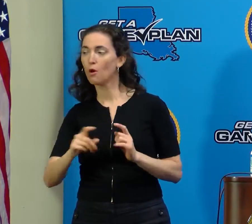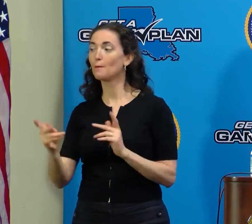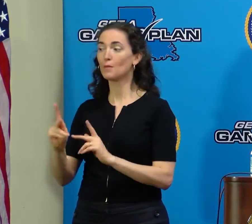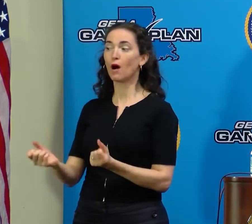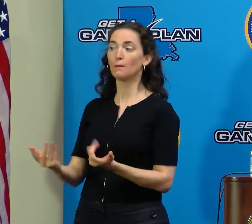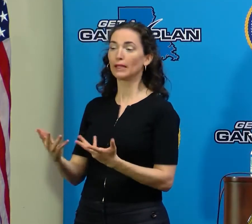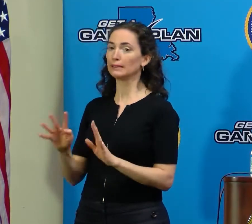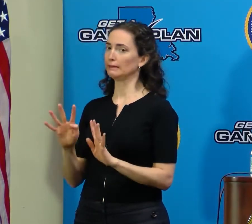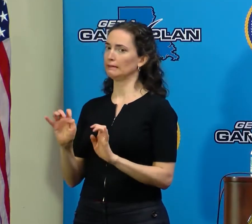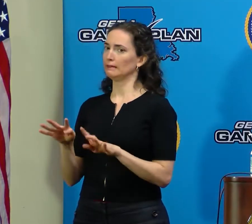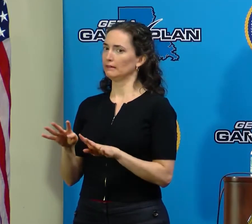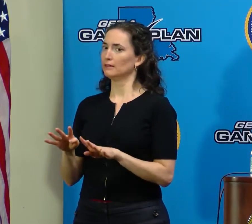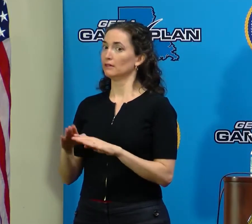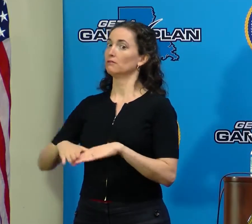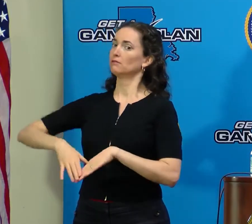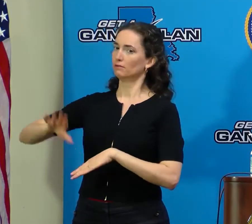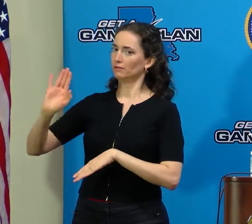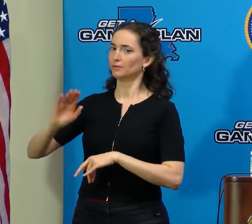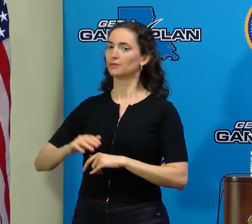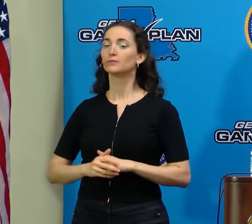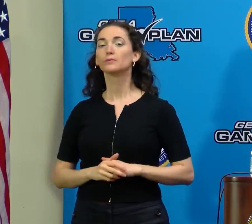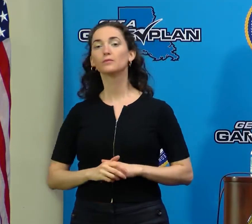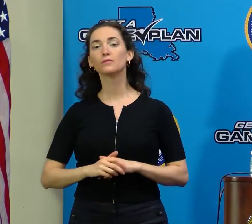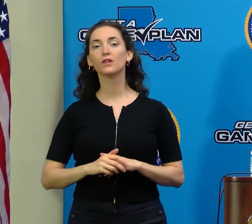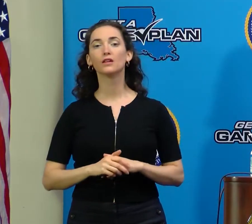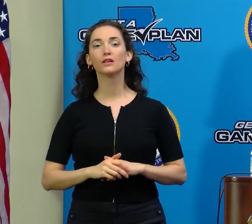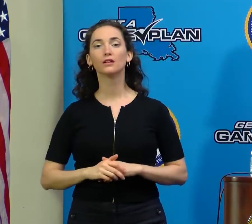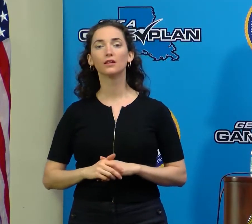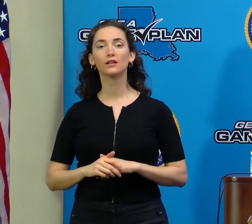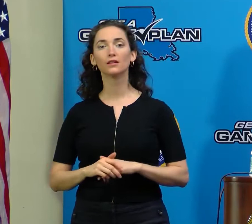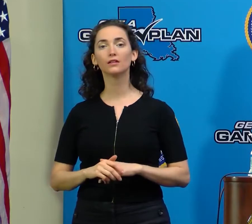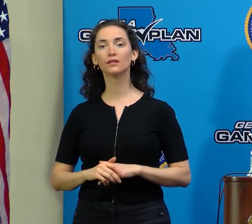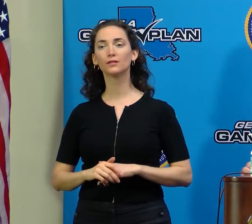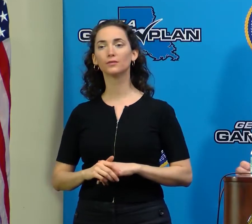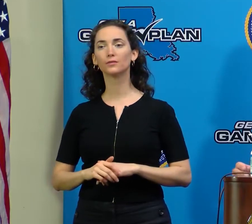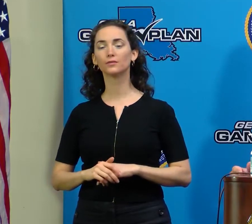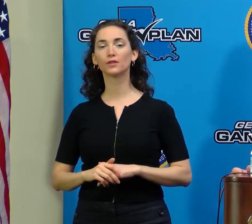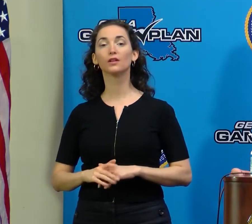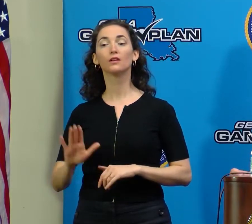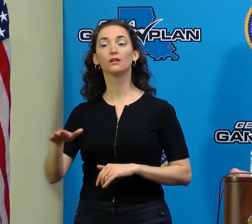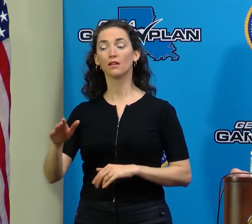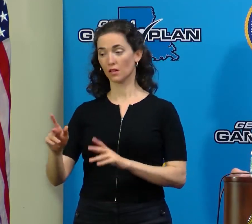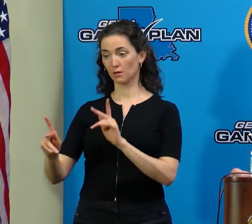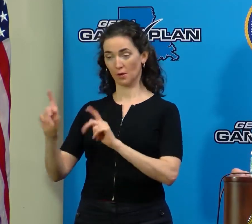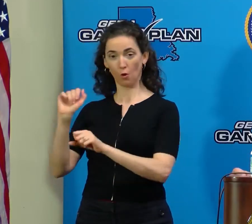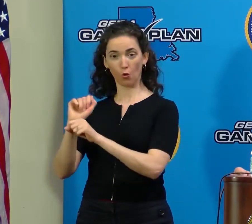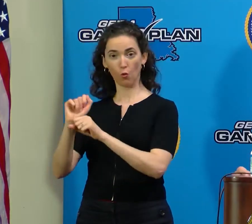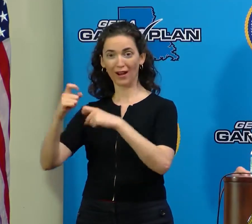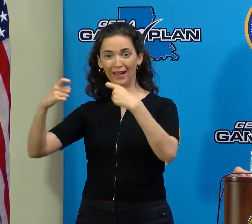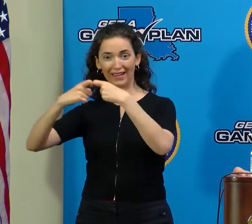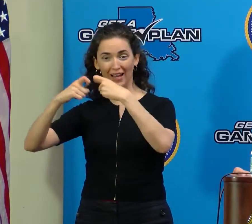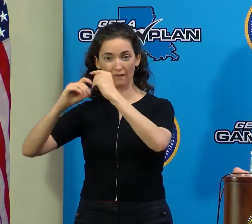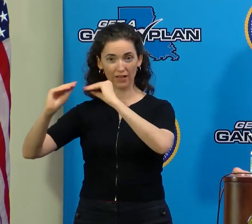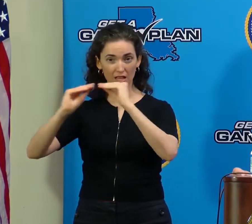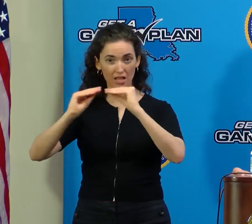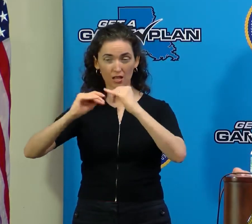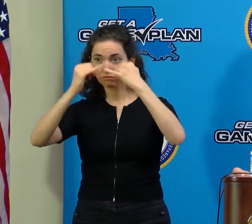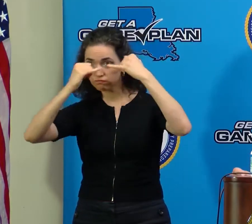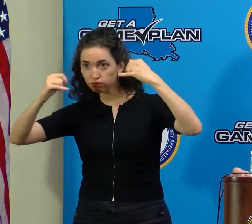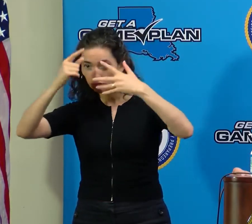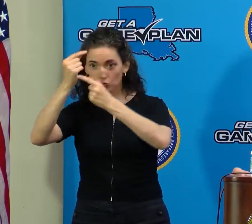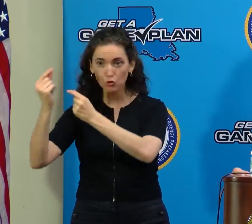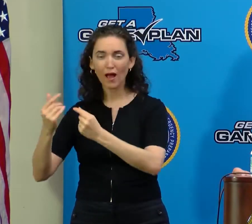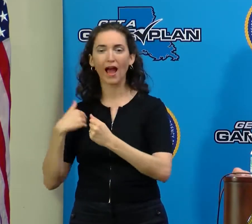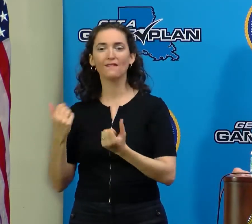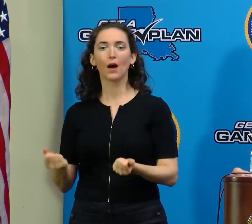We do have about 25,000 linemen in the state engaged in the effort to